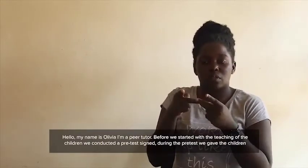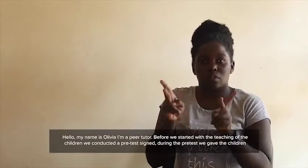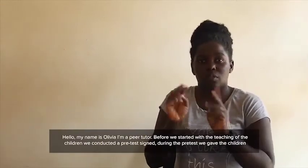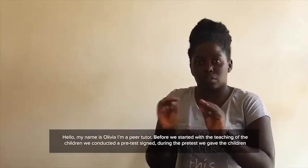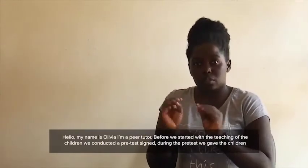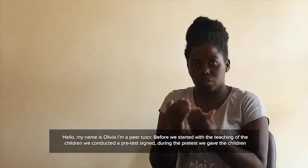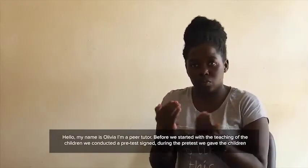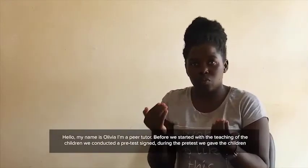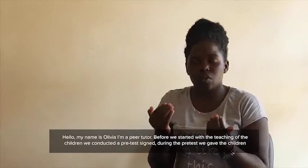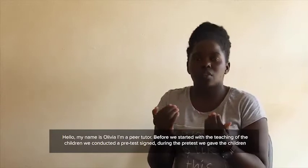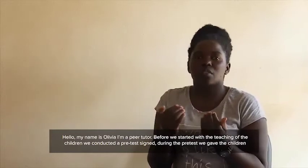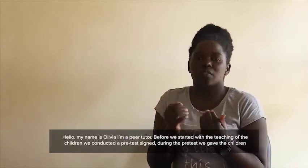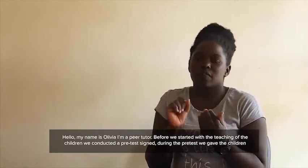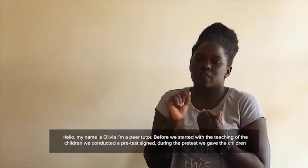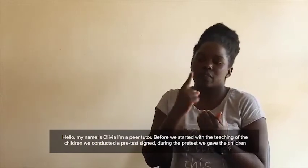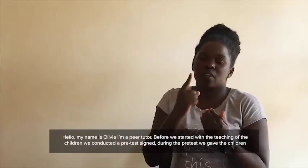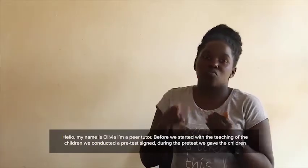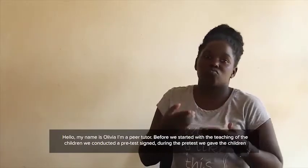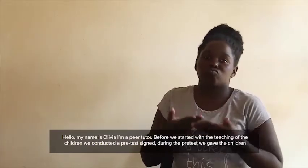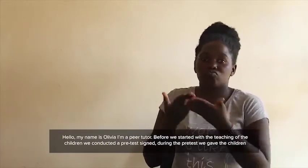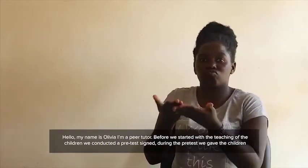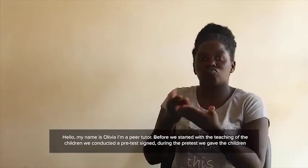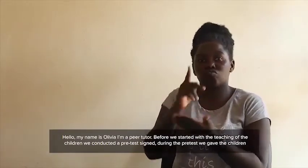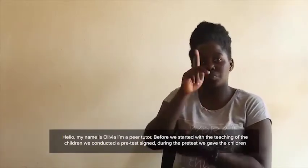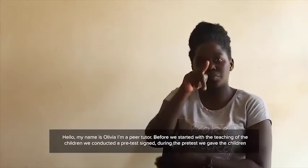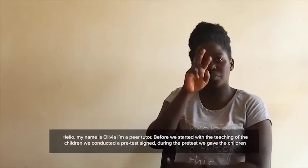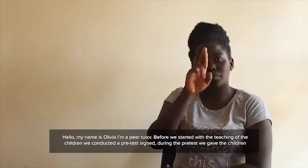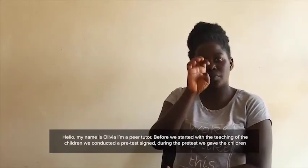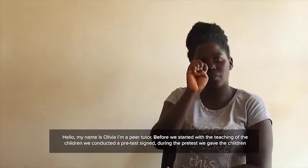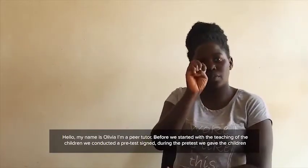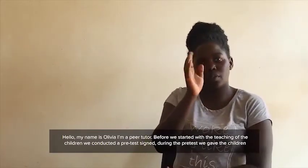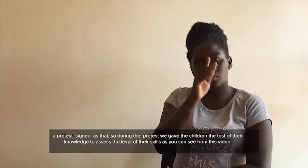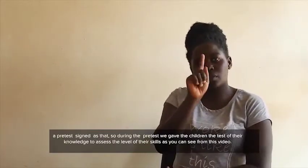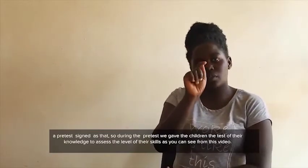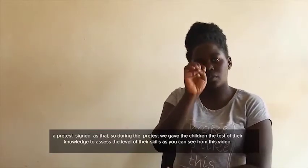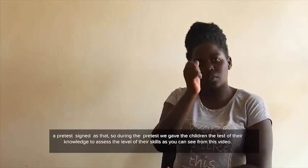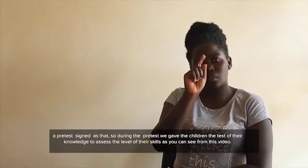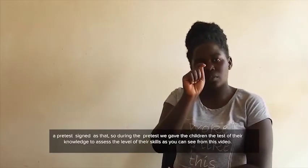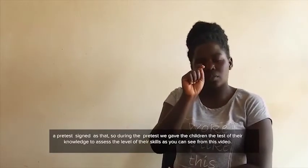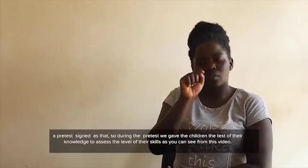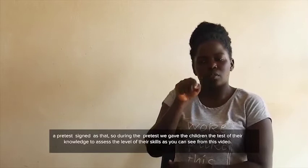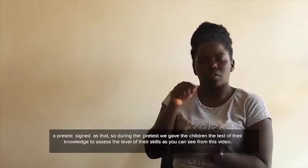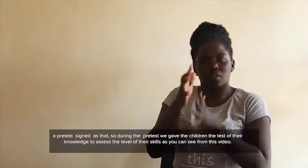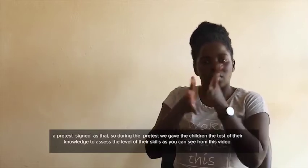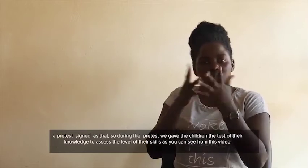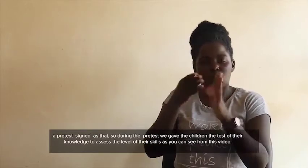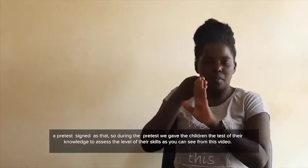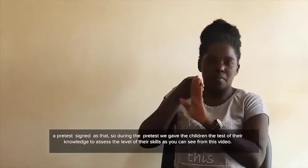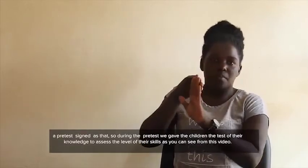Before we started with the training of the children, we conducted a pretest signed